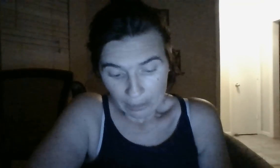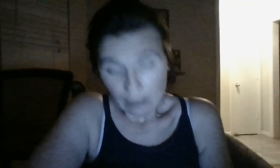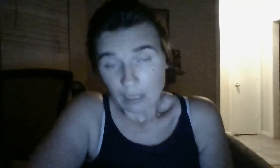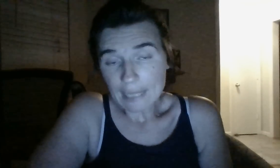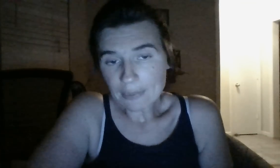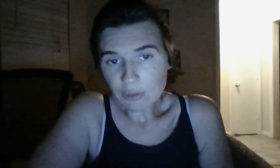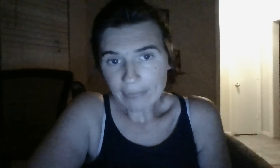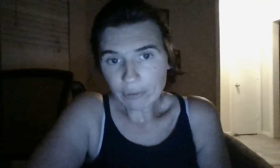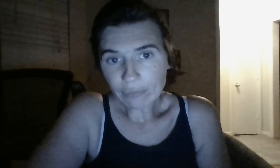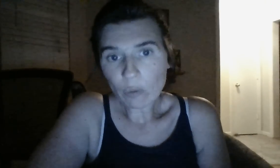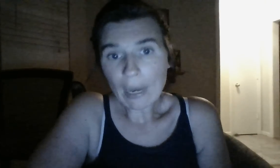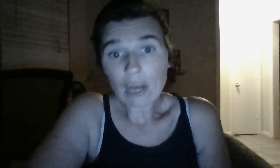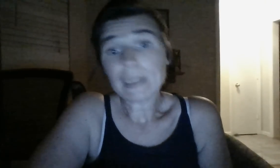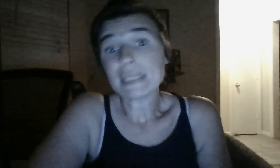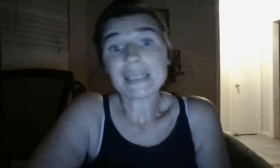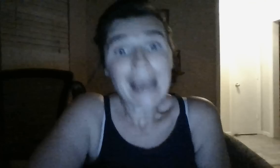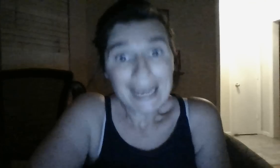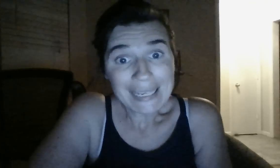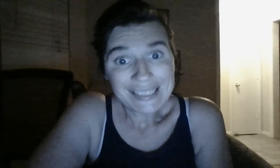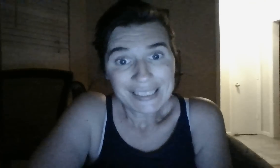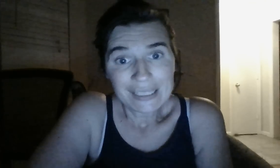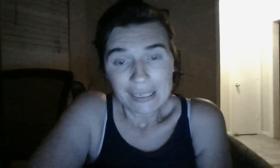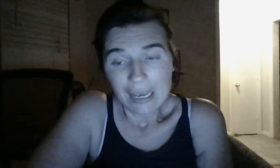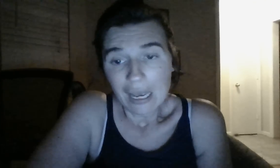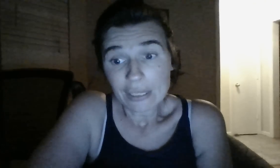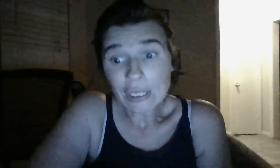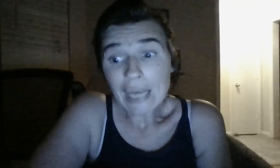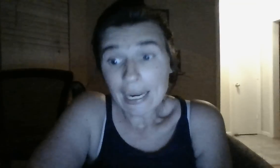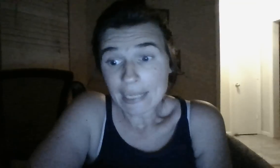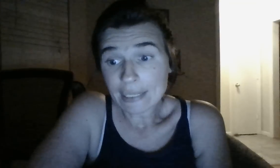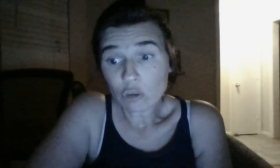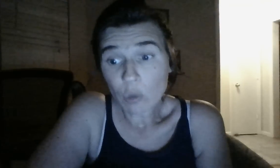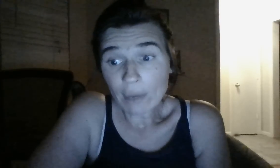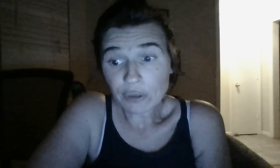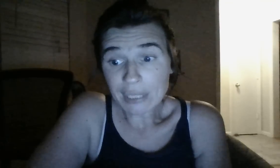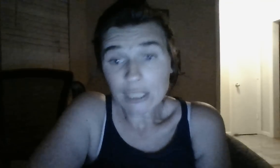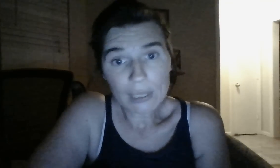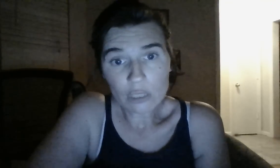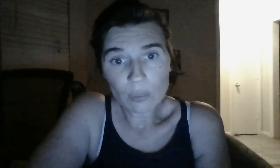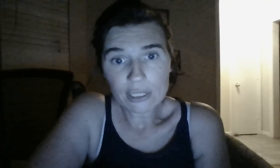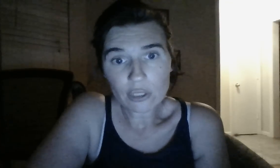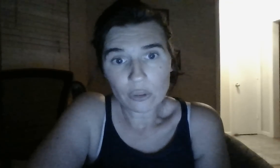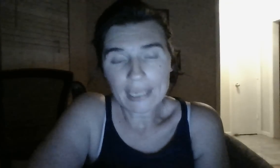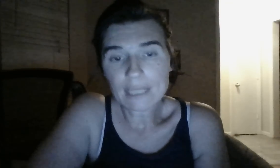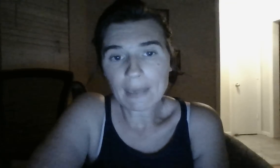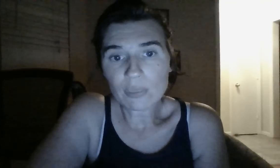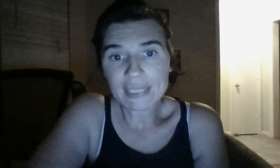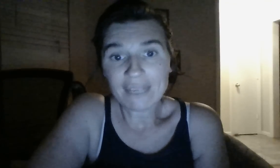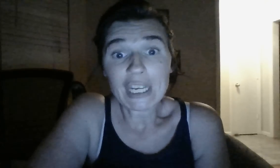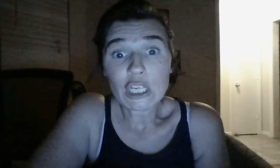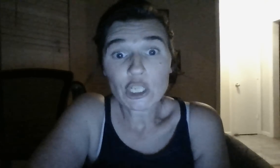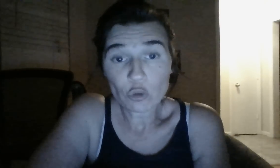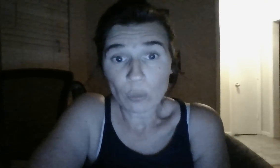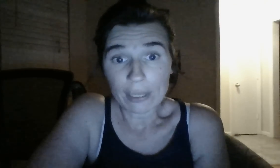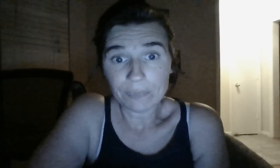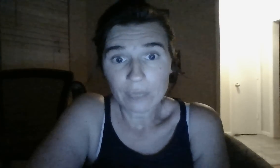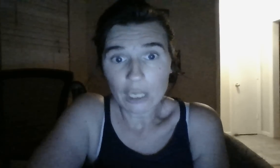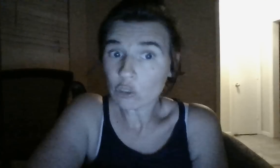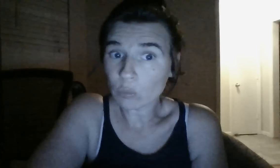Um. He's been receiving them for a while. But, tonight. Tonight. So, 12, 13, 20, 22. He's about to receive a huge one. A huge